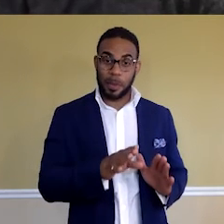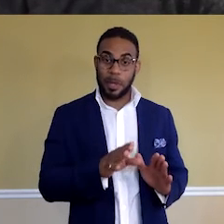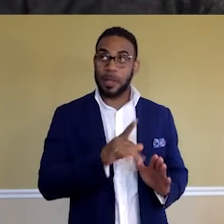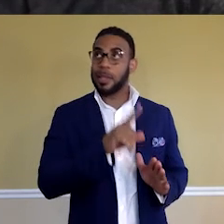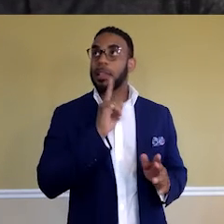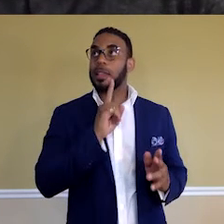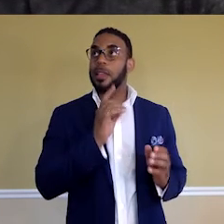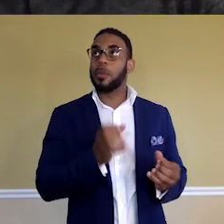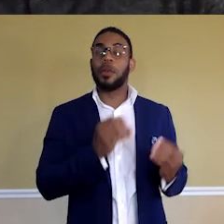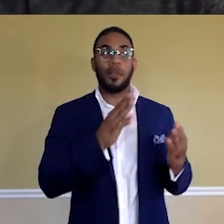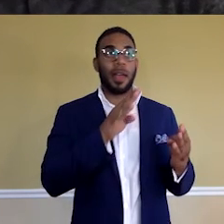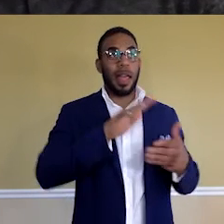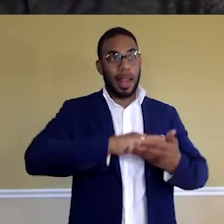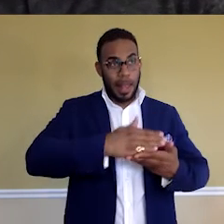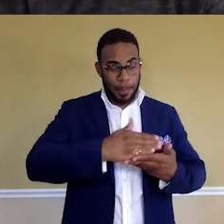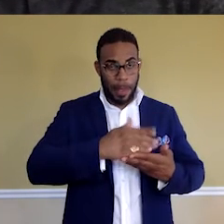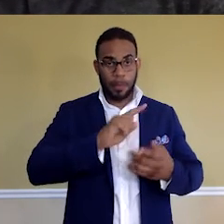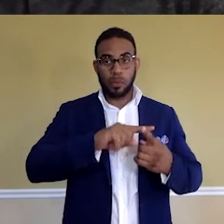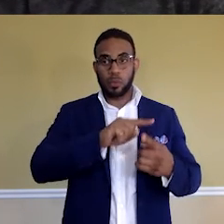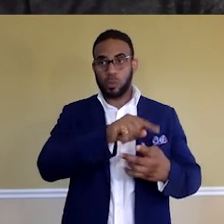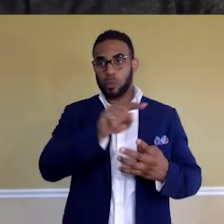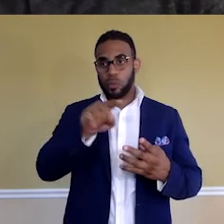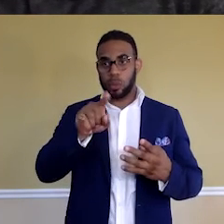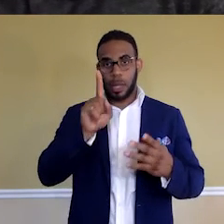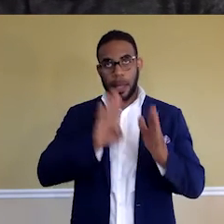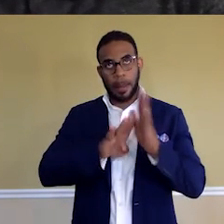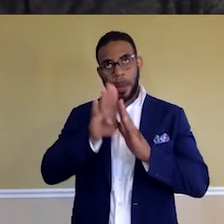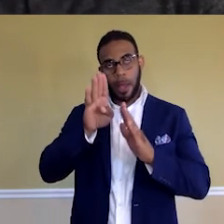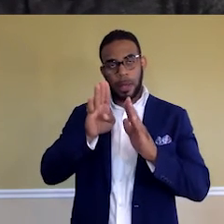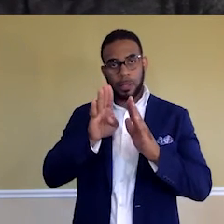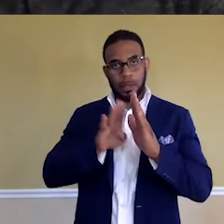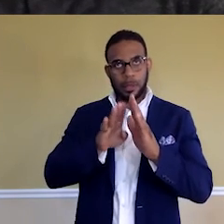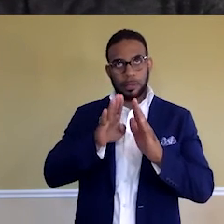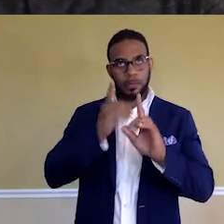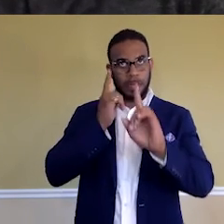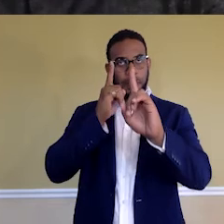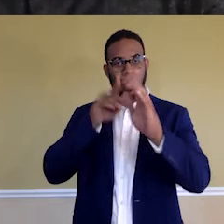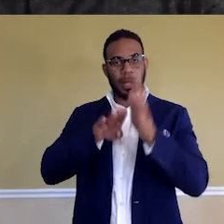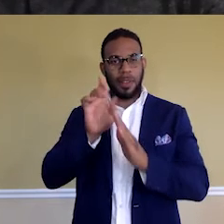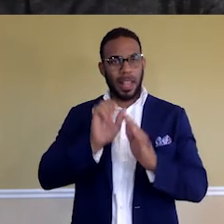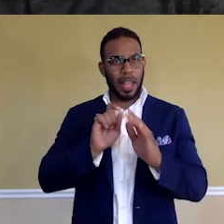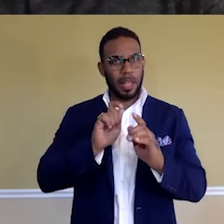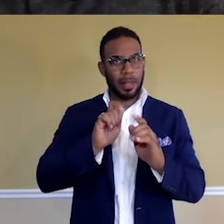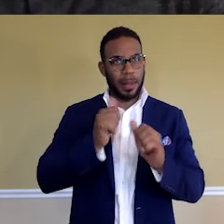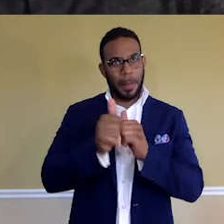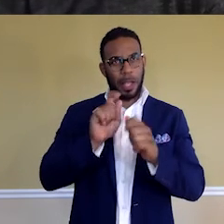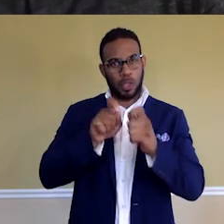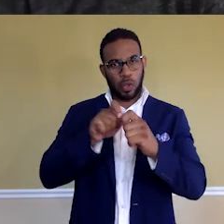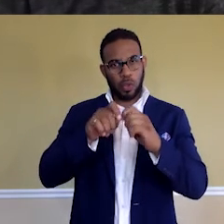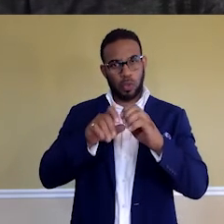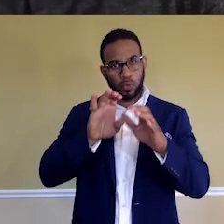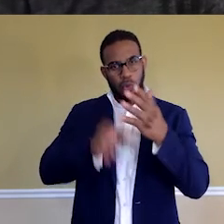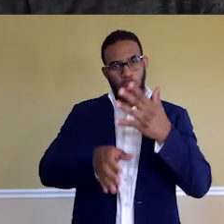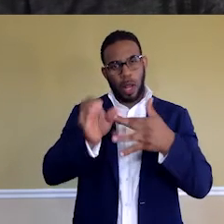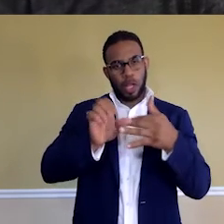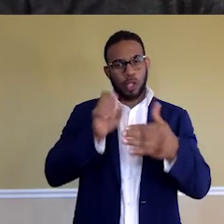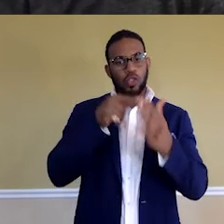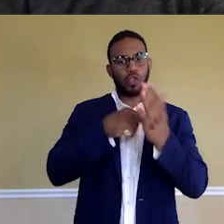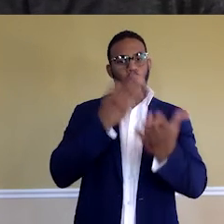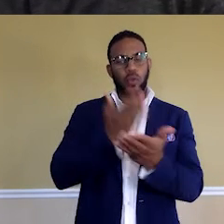provides laptops to aspiring developers that pass certain criteria that would show that they would basically